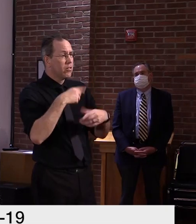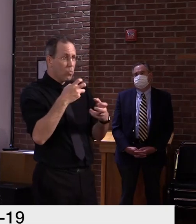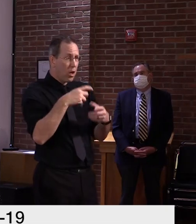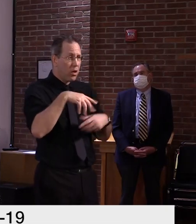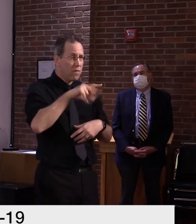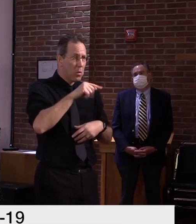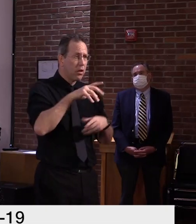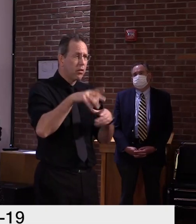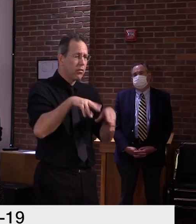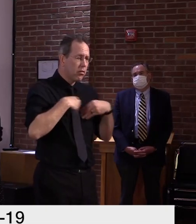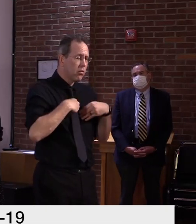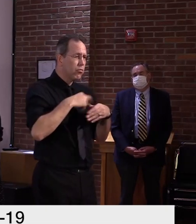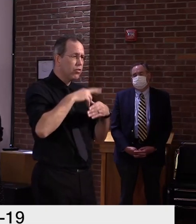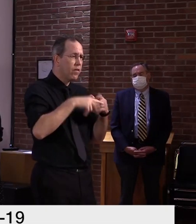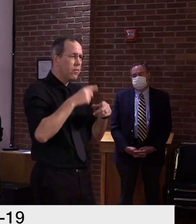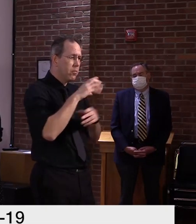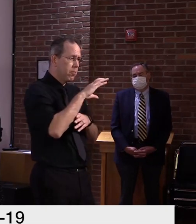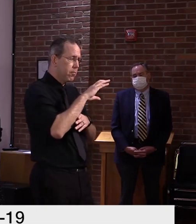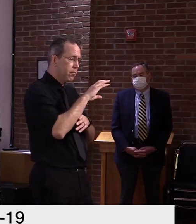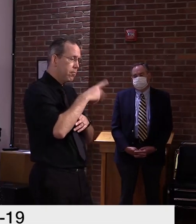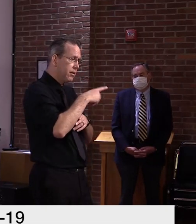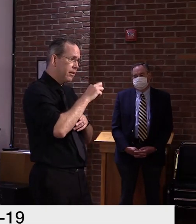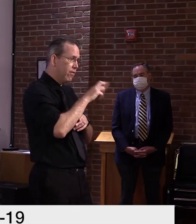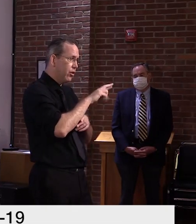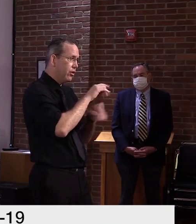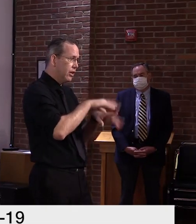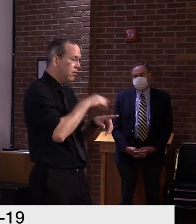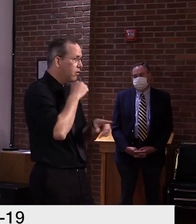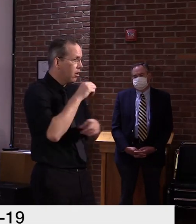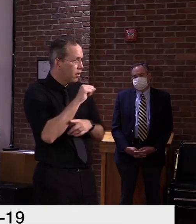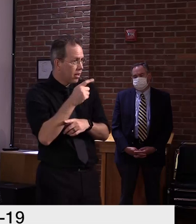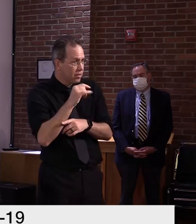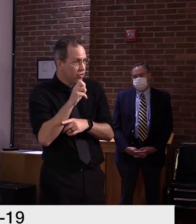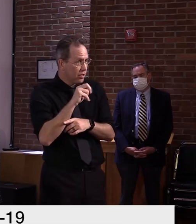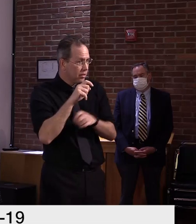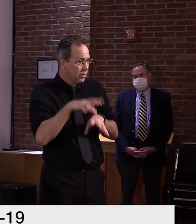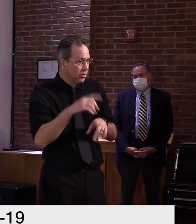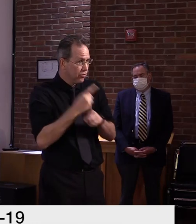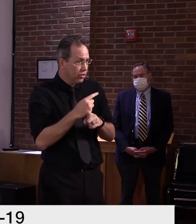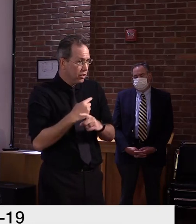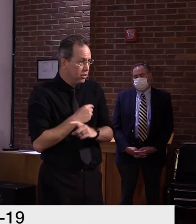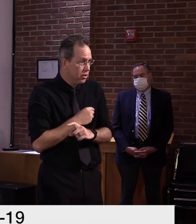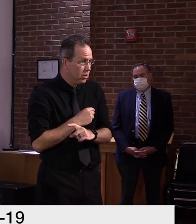up on our update for new cases from there. 15 will not.